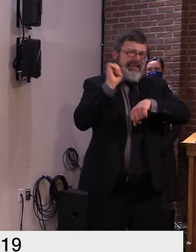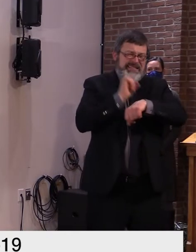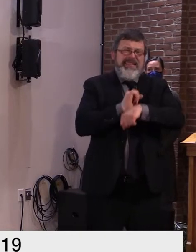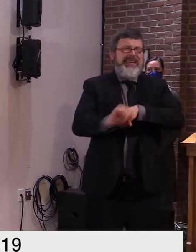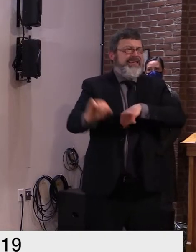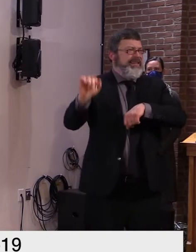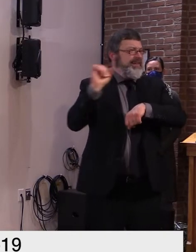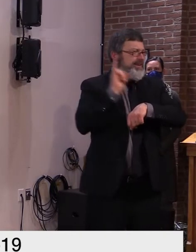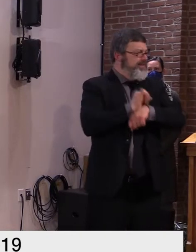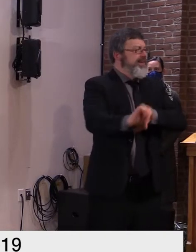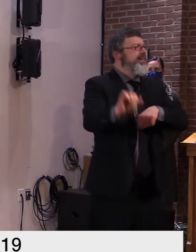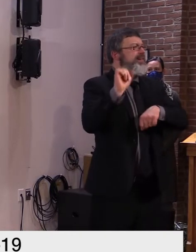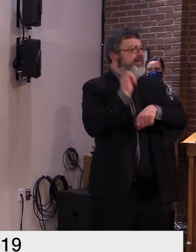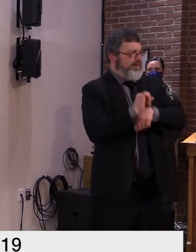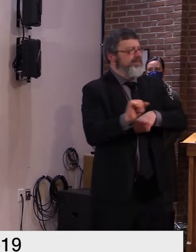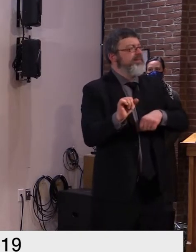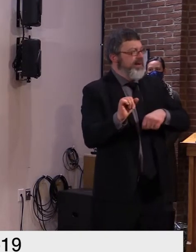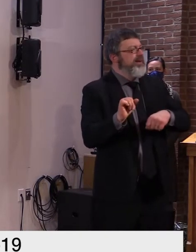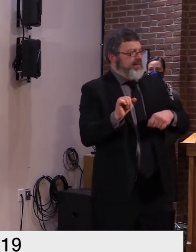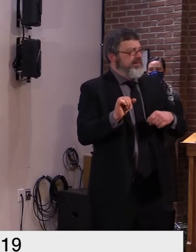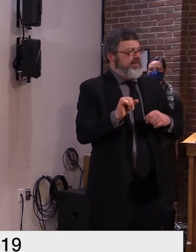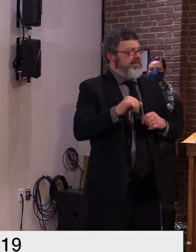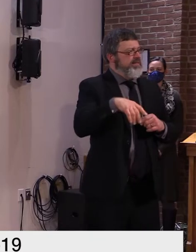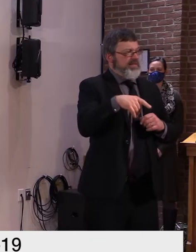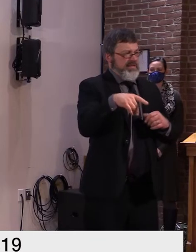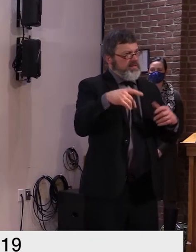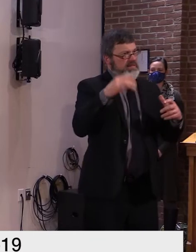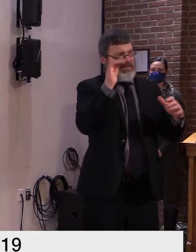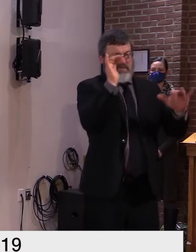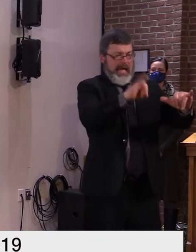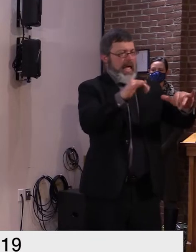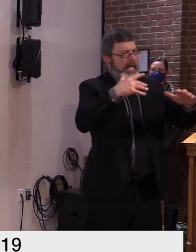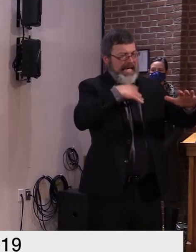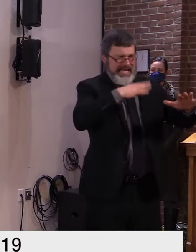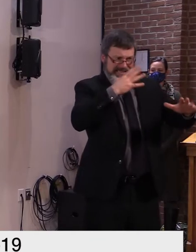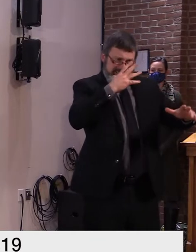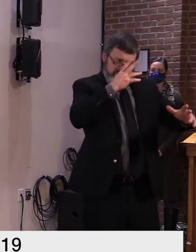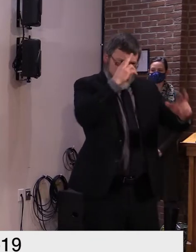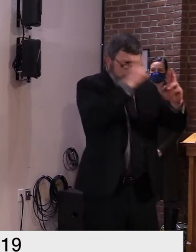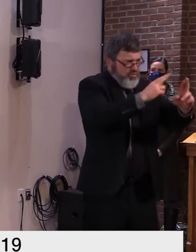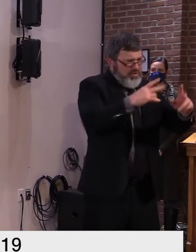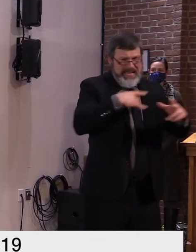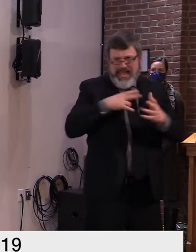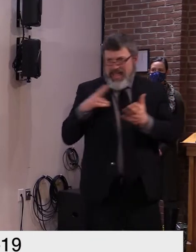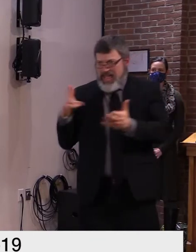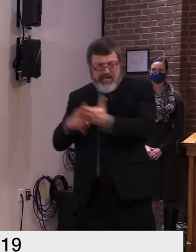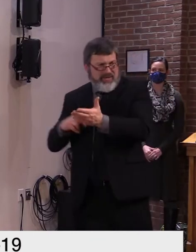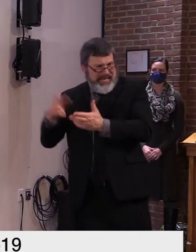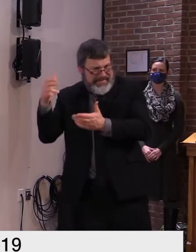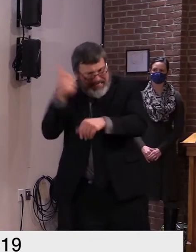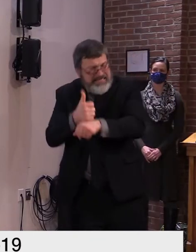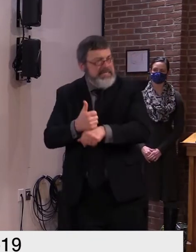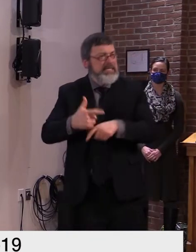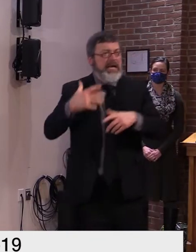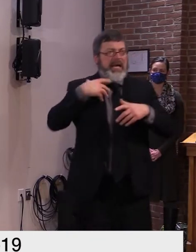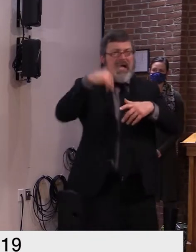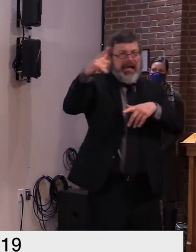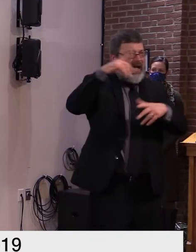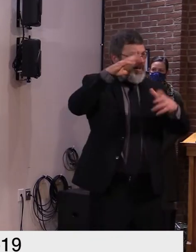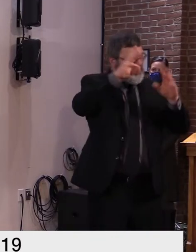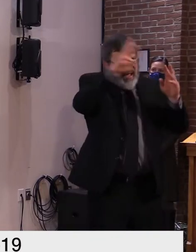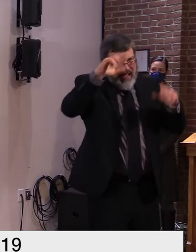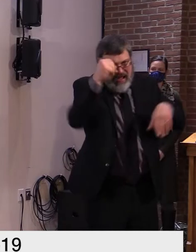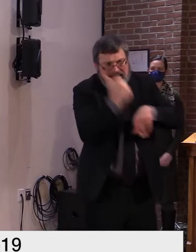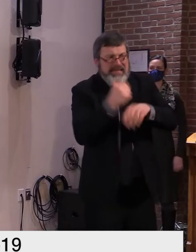them and help is on the way now let me turn to testing besides the establishment